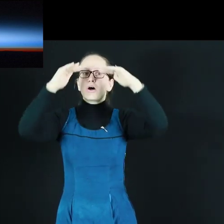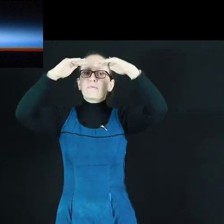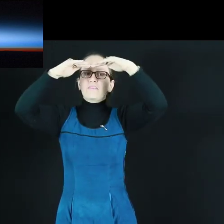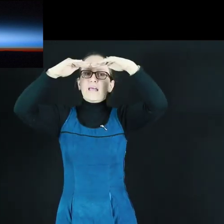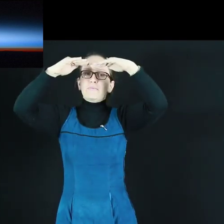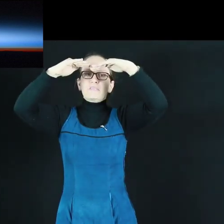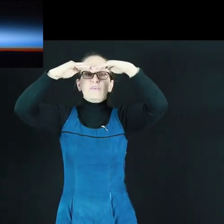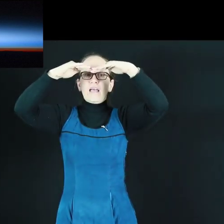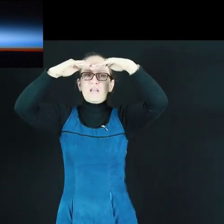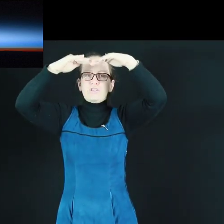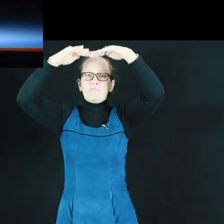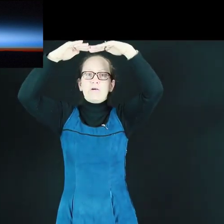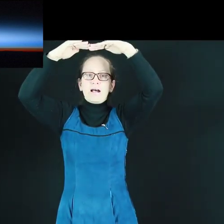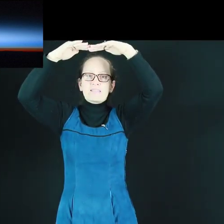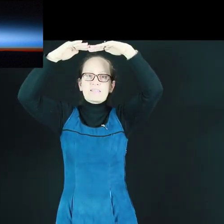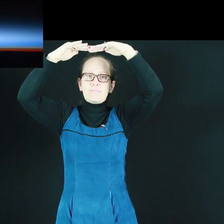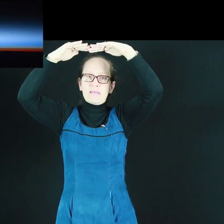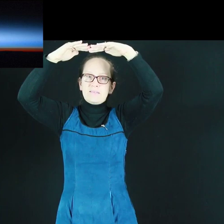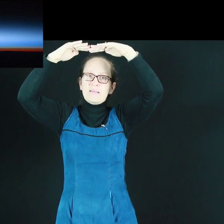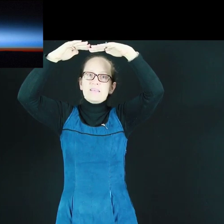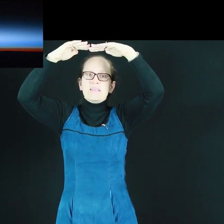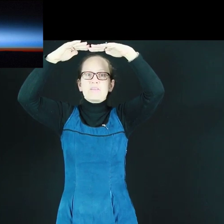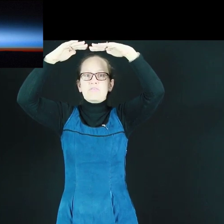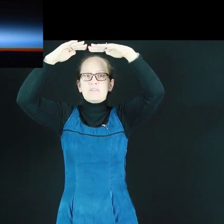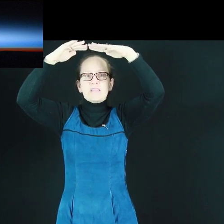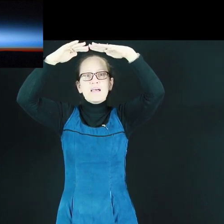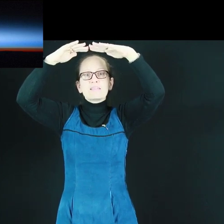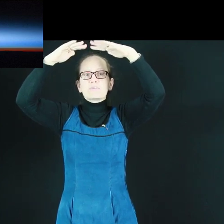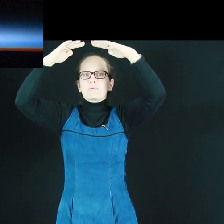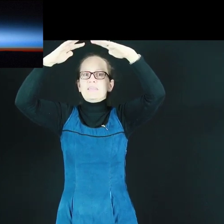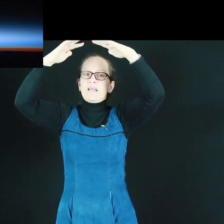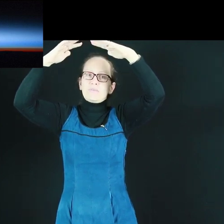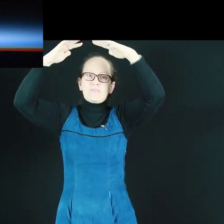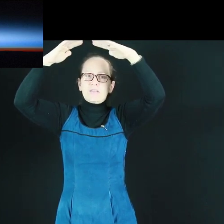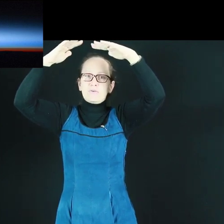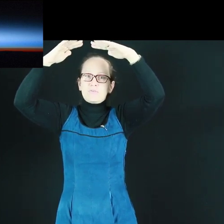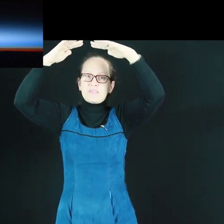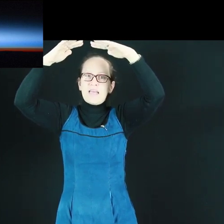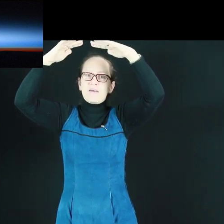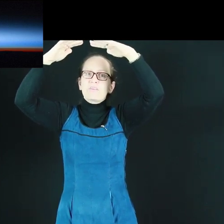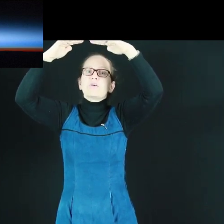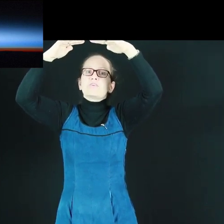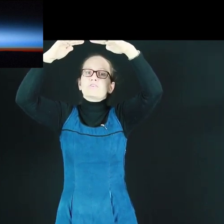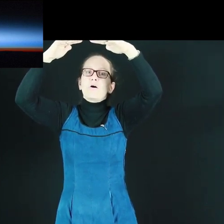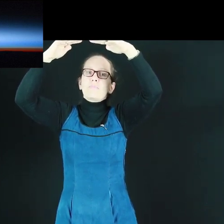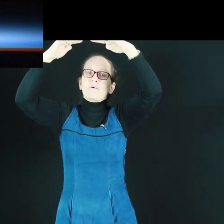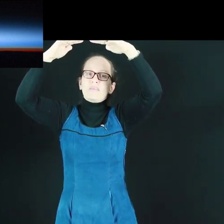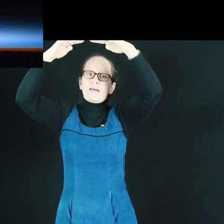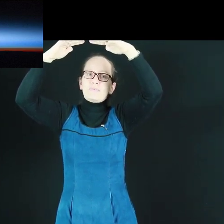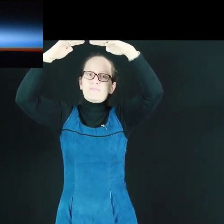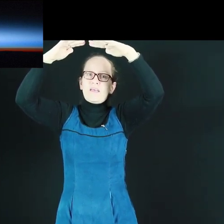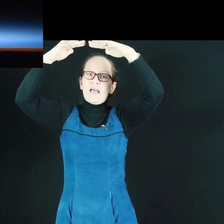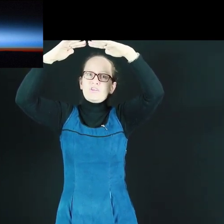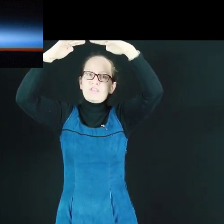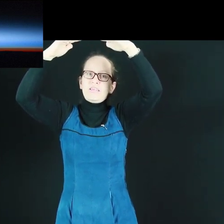top of the atmosphere actually rises a bit. Then overnight, when the atmosphere cools down, the top of the atmosphere actually